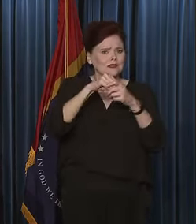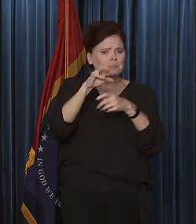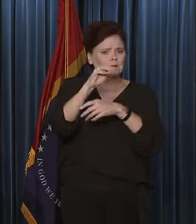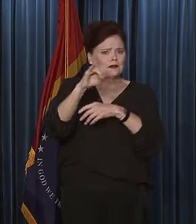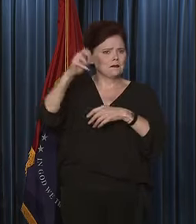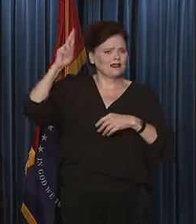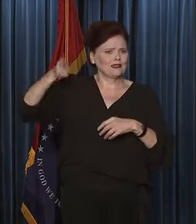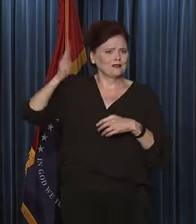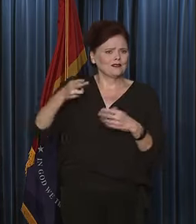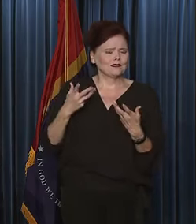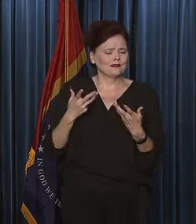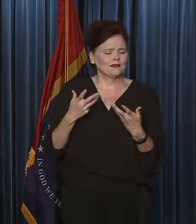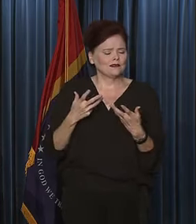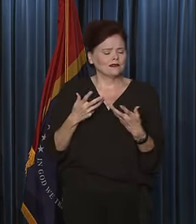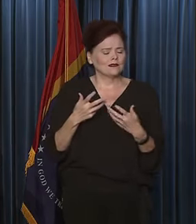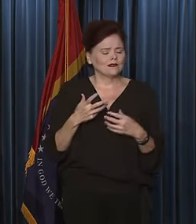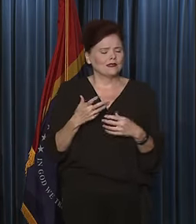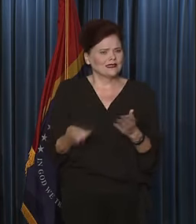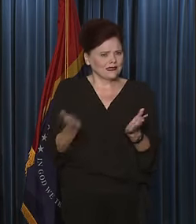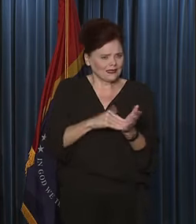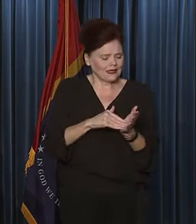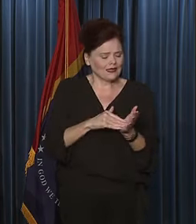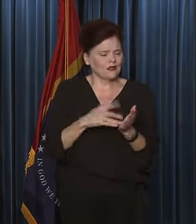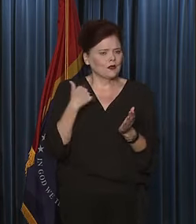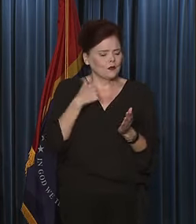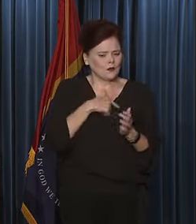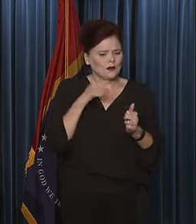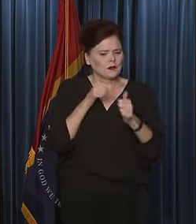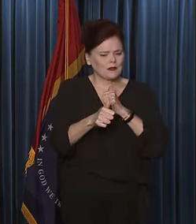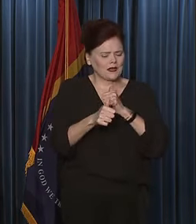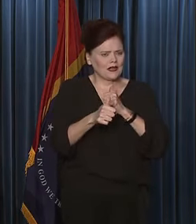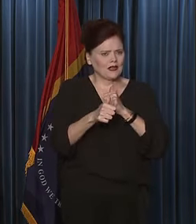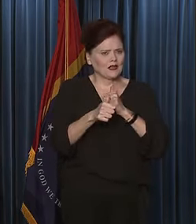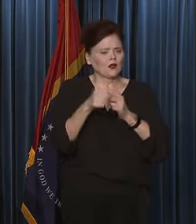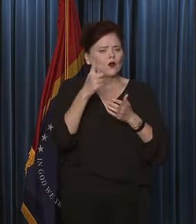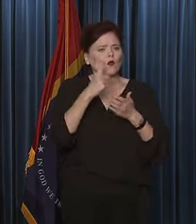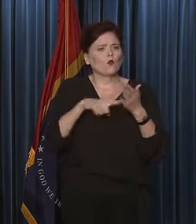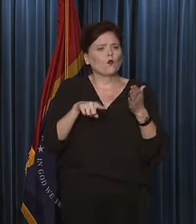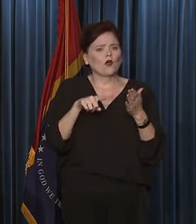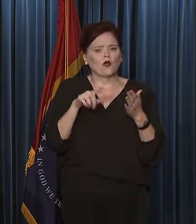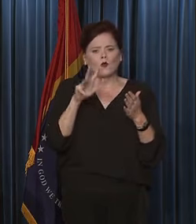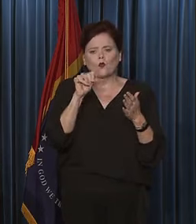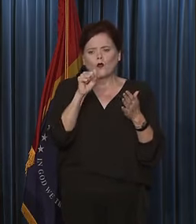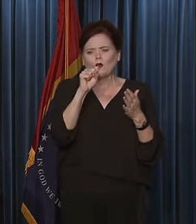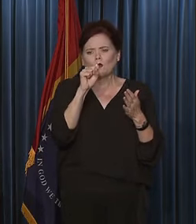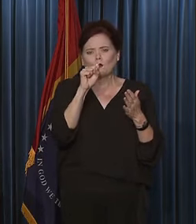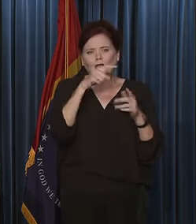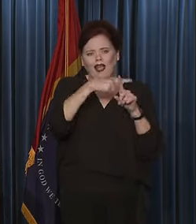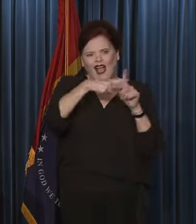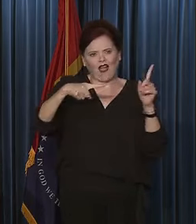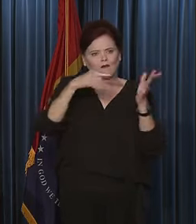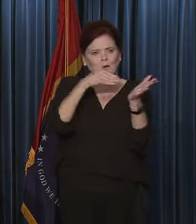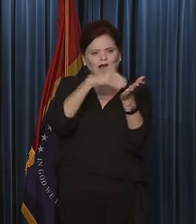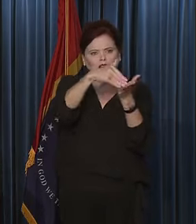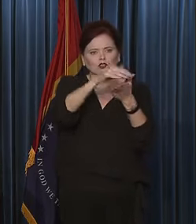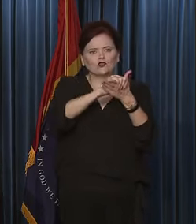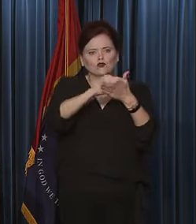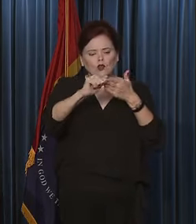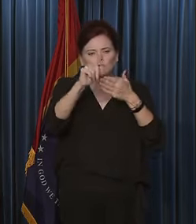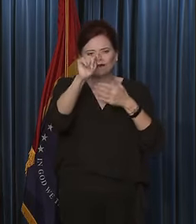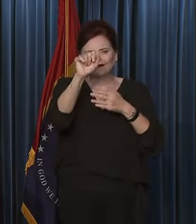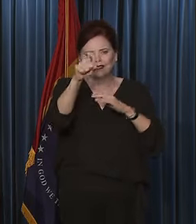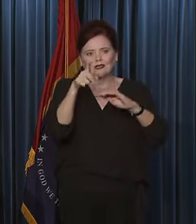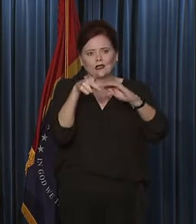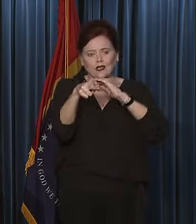Again, we passed what was then nearly a half a billion dollar tax cut.